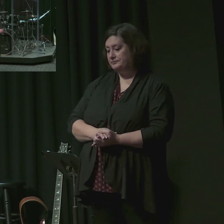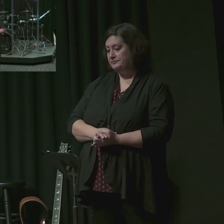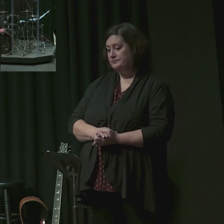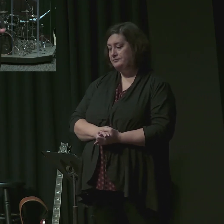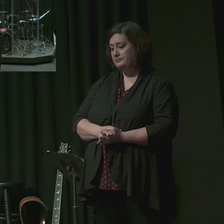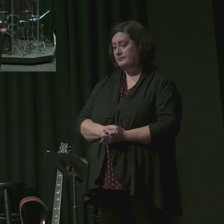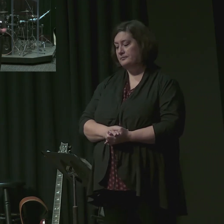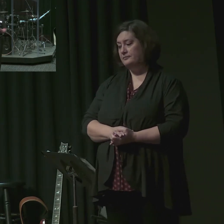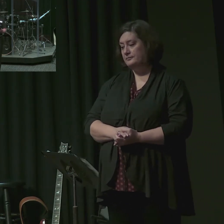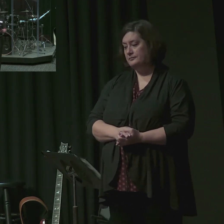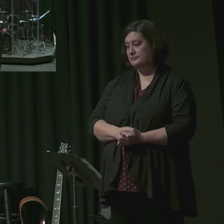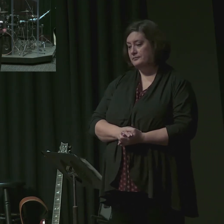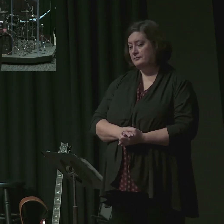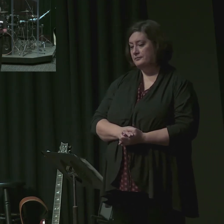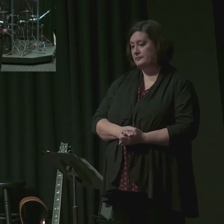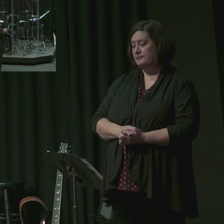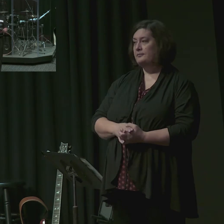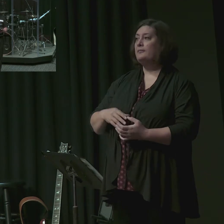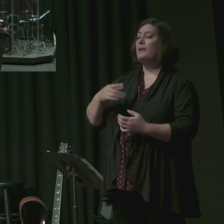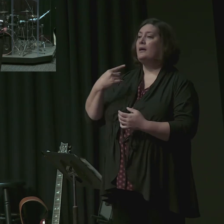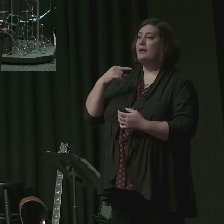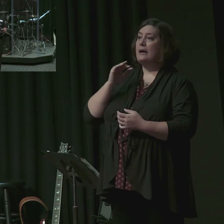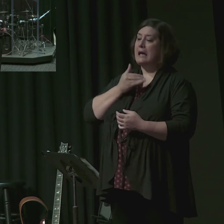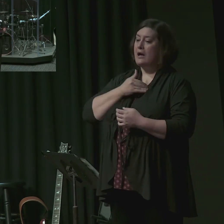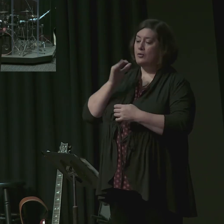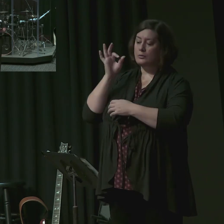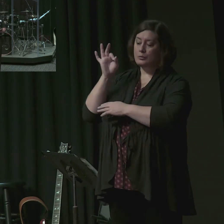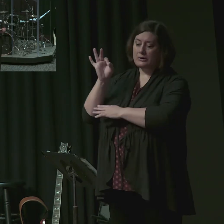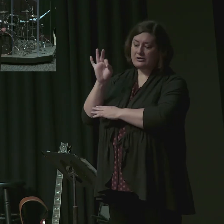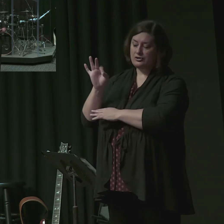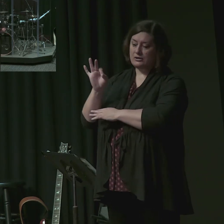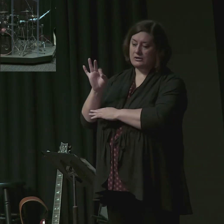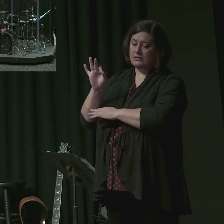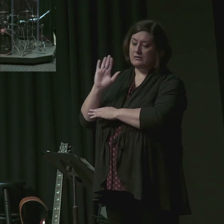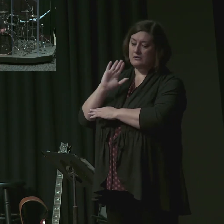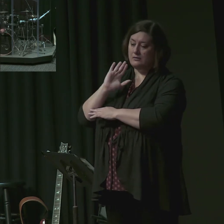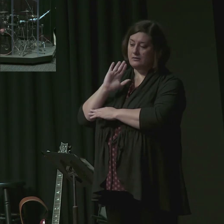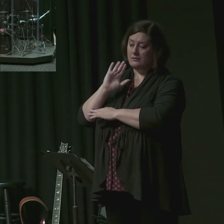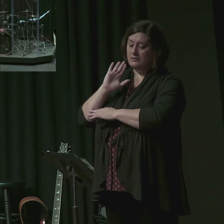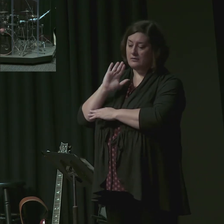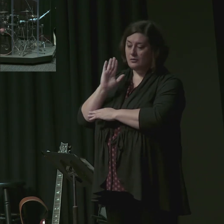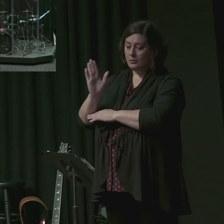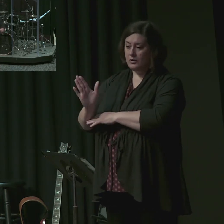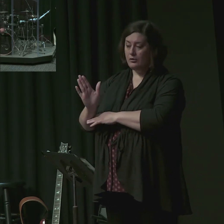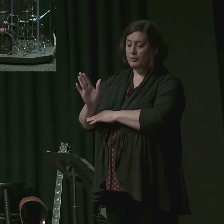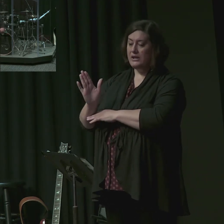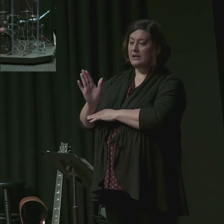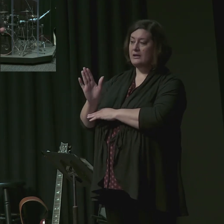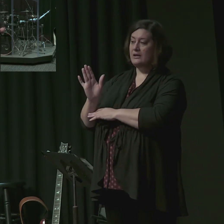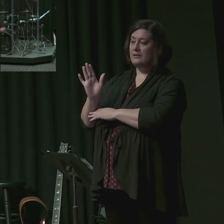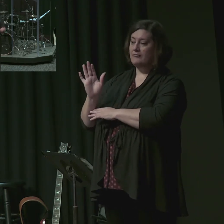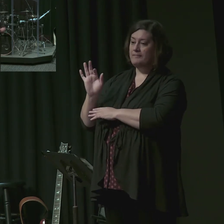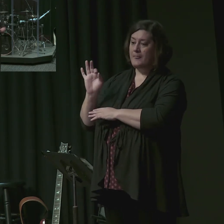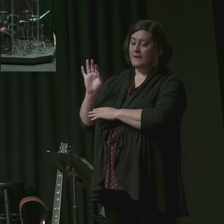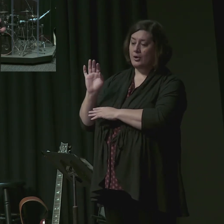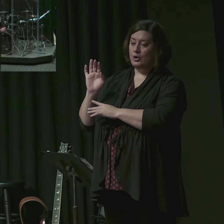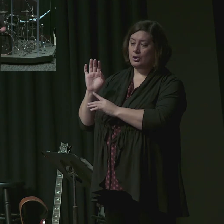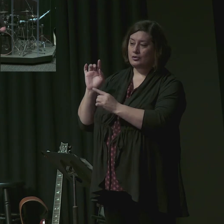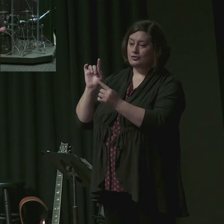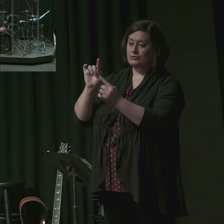that it is from the word of God. It is to the people of God. And it is before